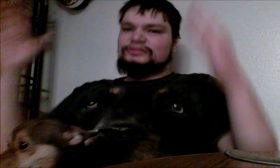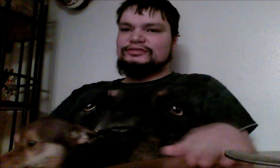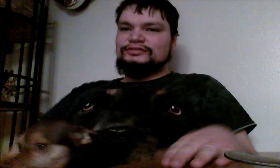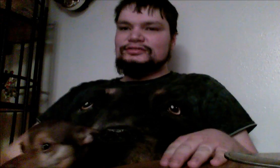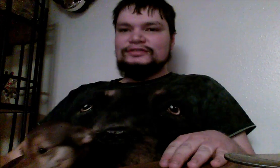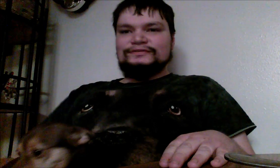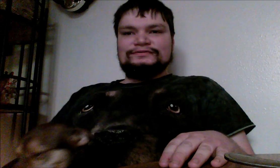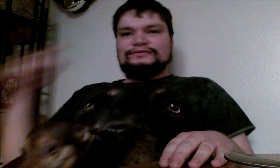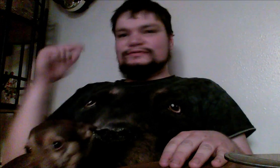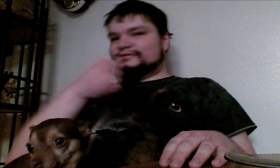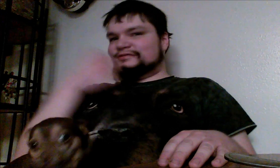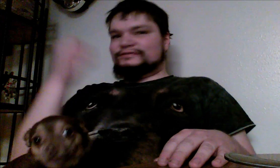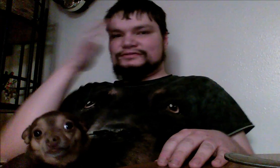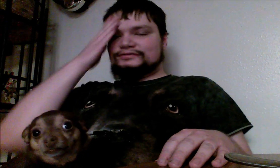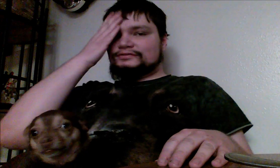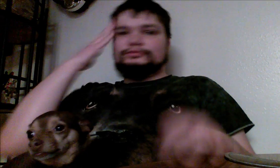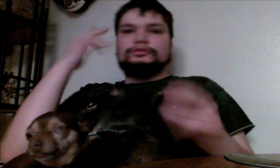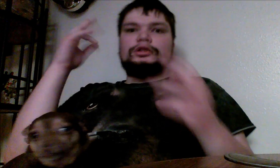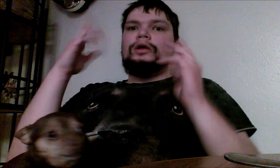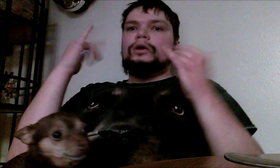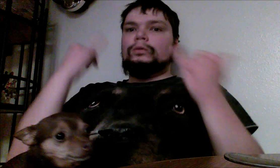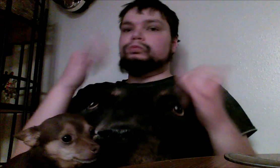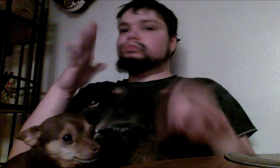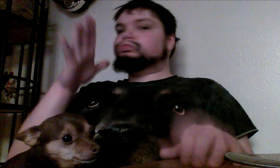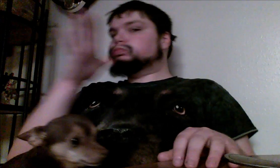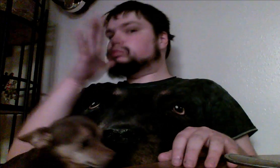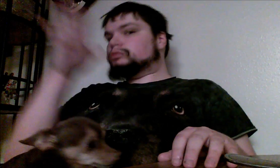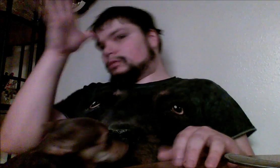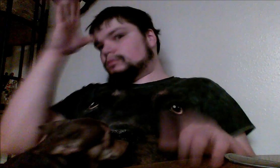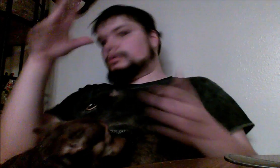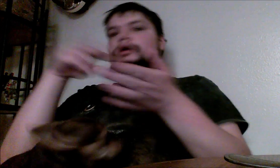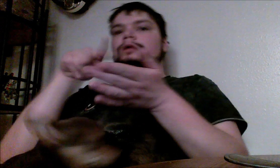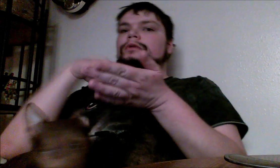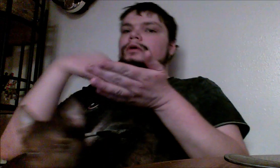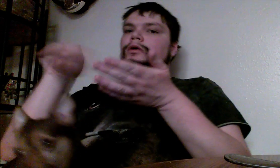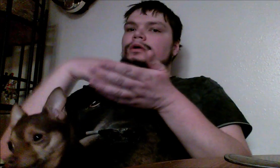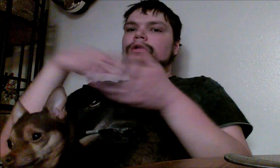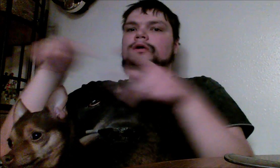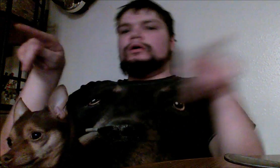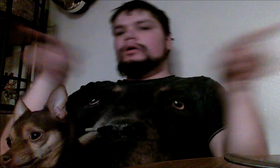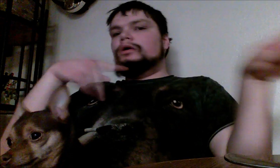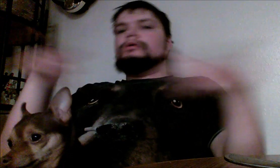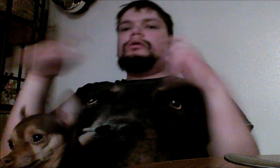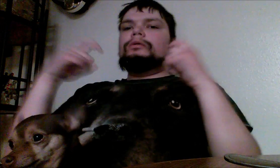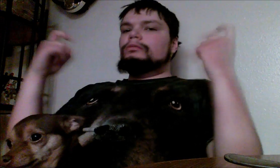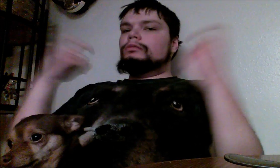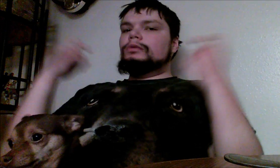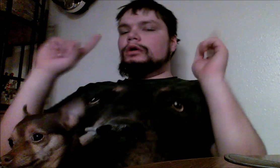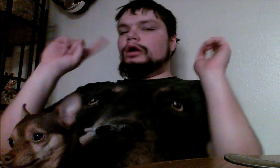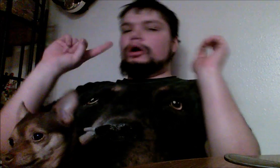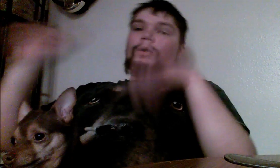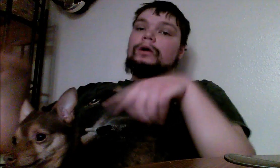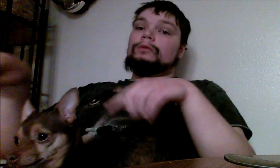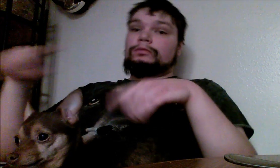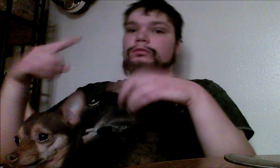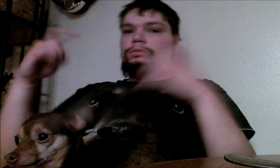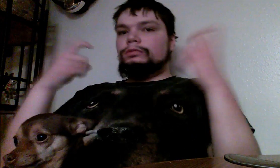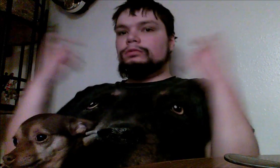1997, Leona began to sell off parts of their real estate empire. My fairy tale is